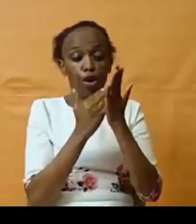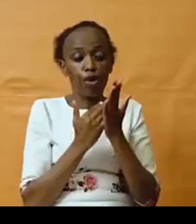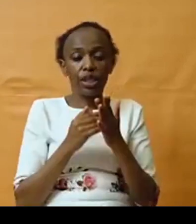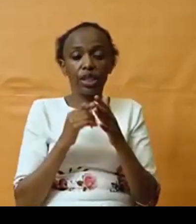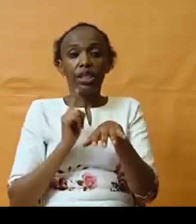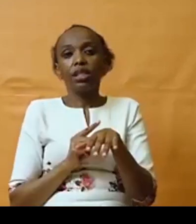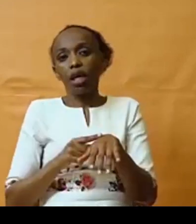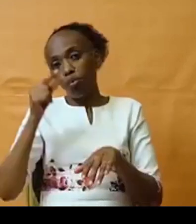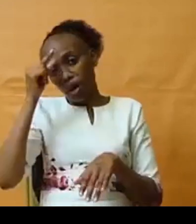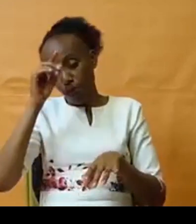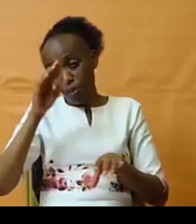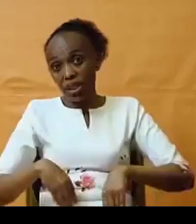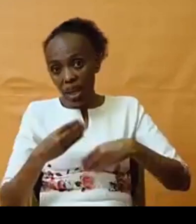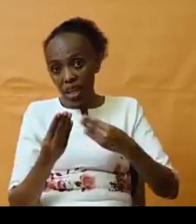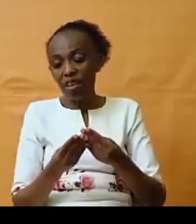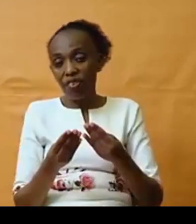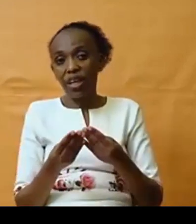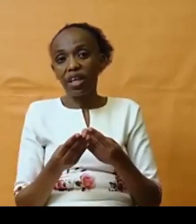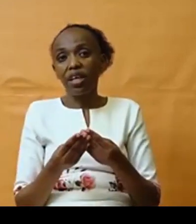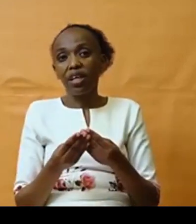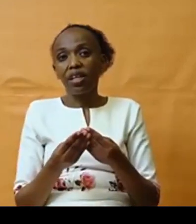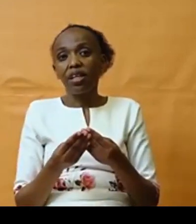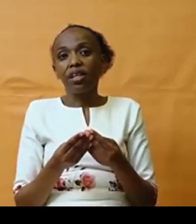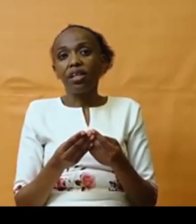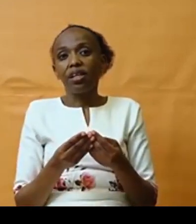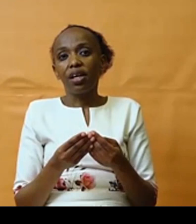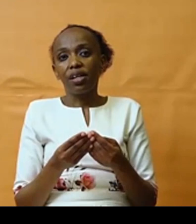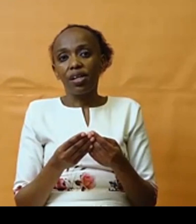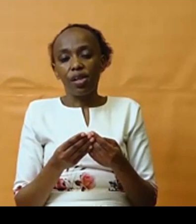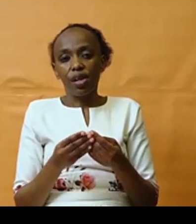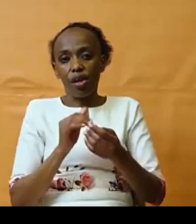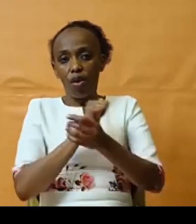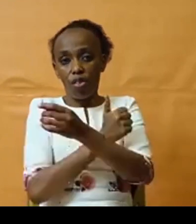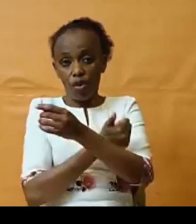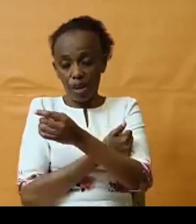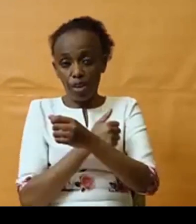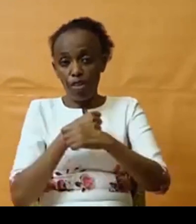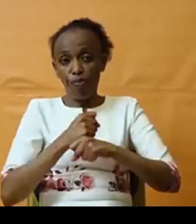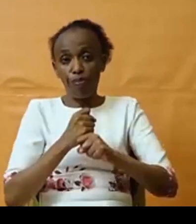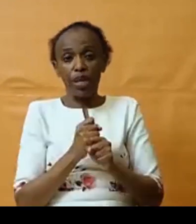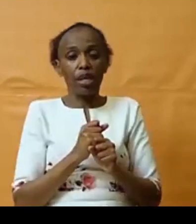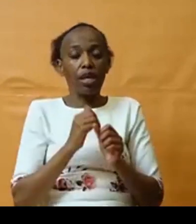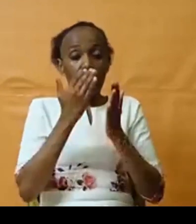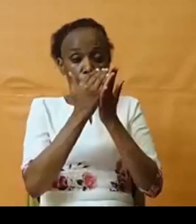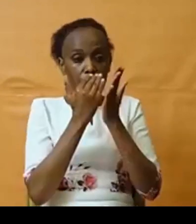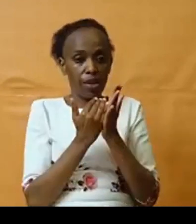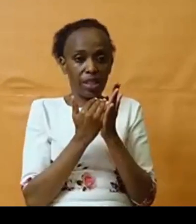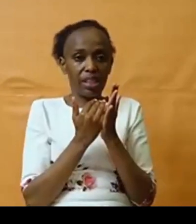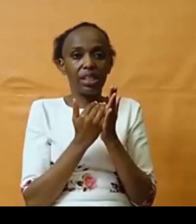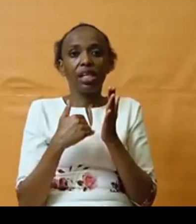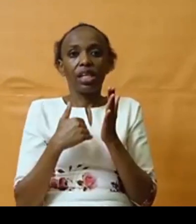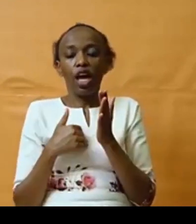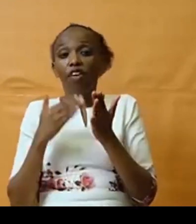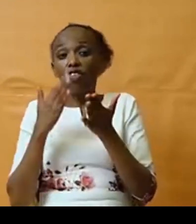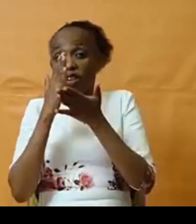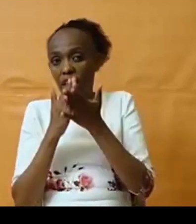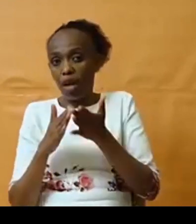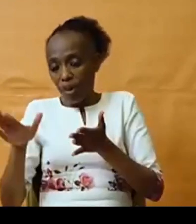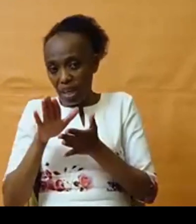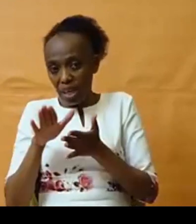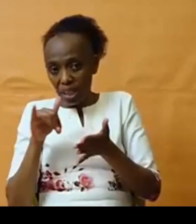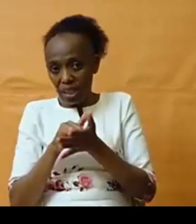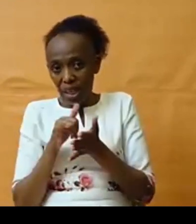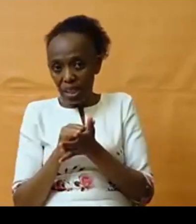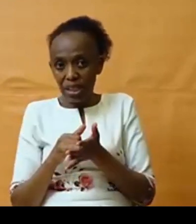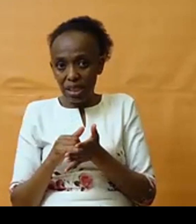governments are given flexibility of setting priorities, they are talking about sectors which are least politically